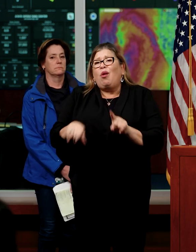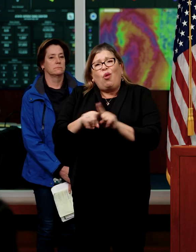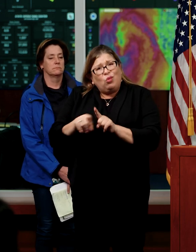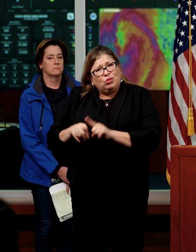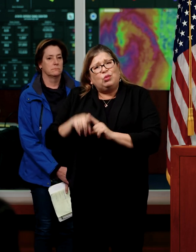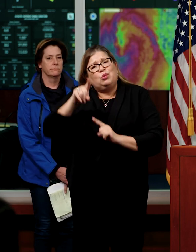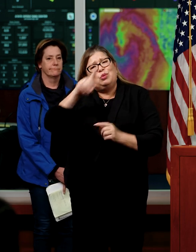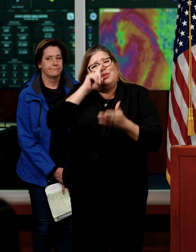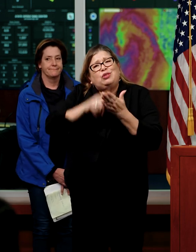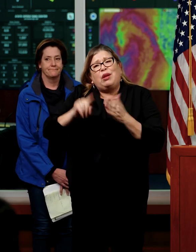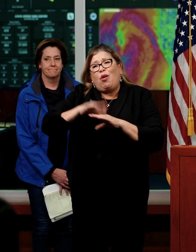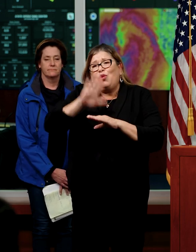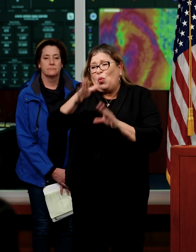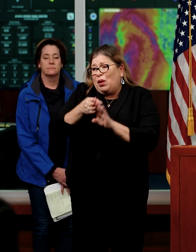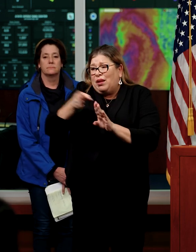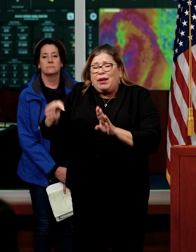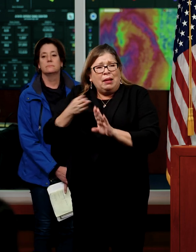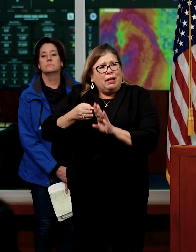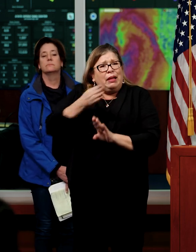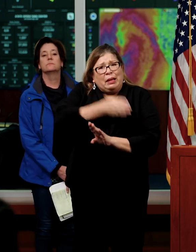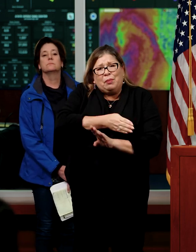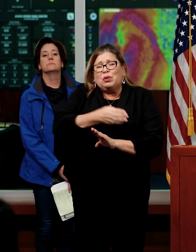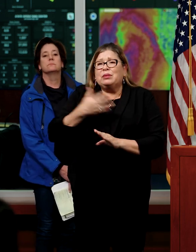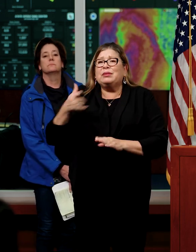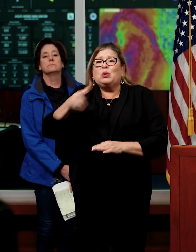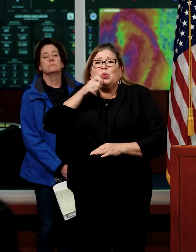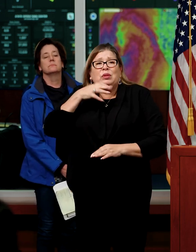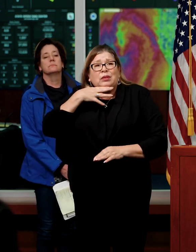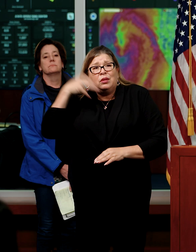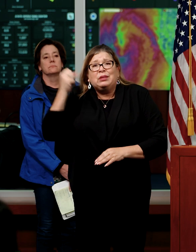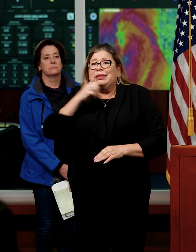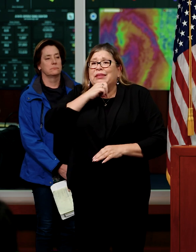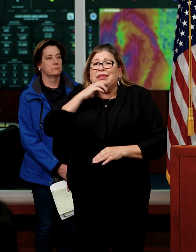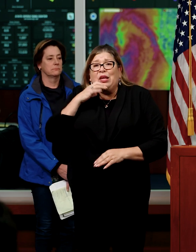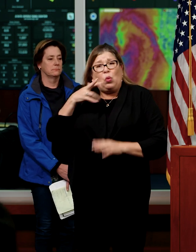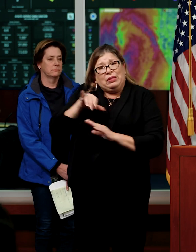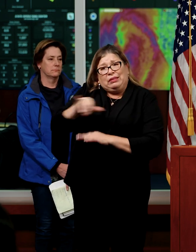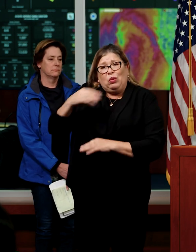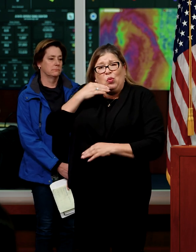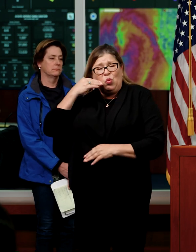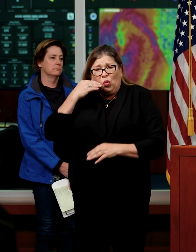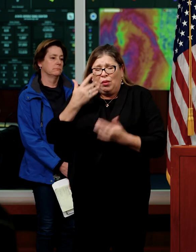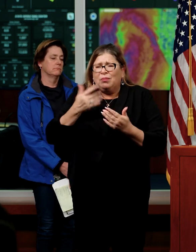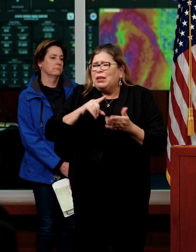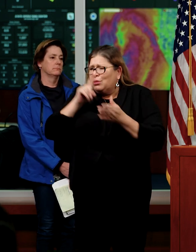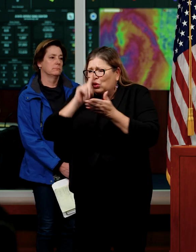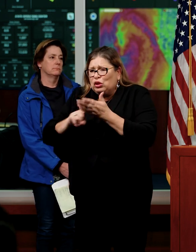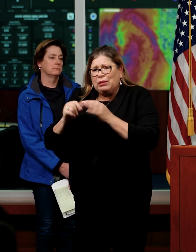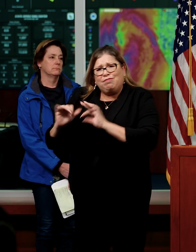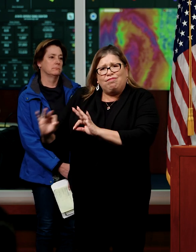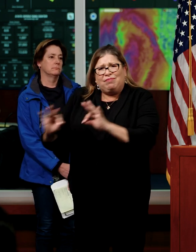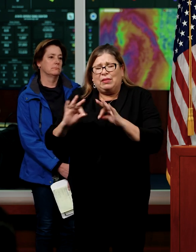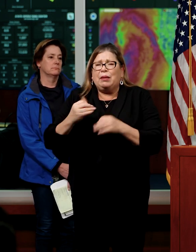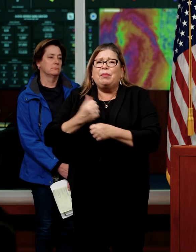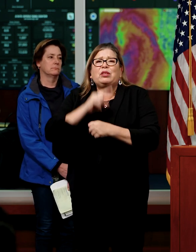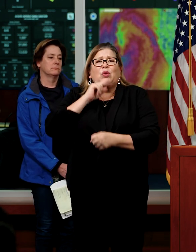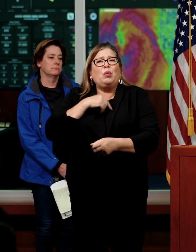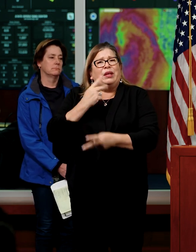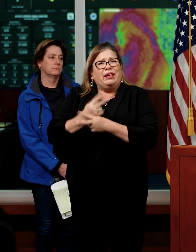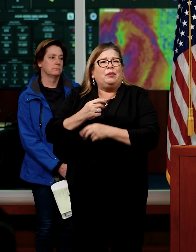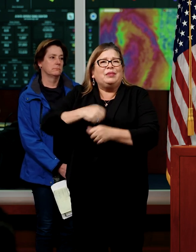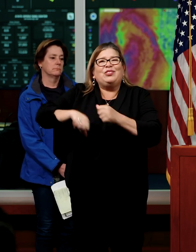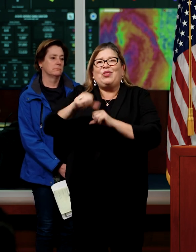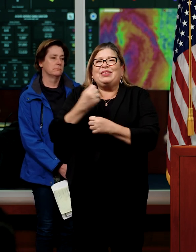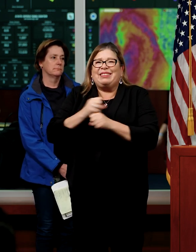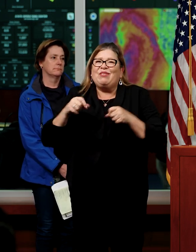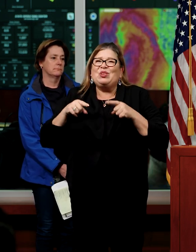neighbors, your folks that may be bound in home. Really important that we help each other stay safe during this drought. Now I'm going